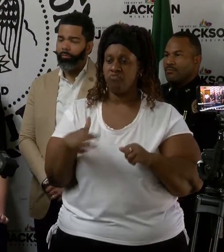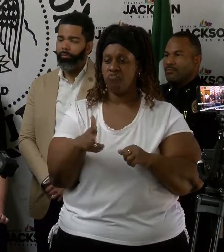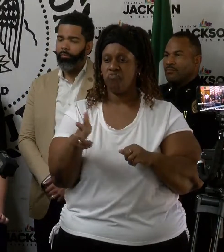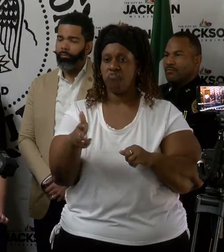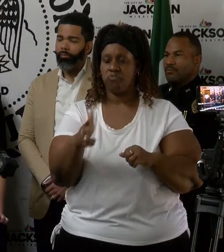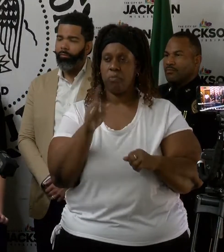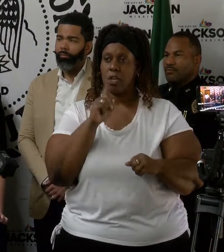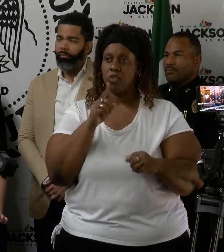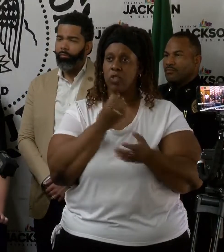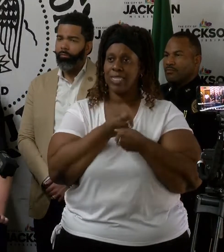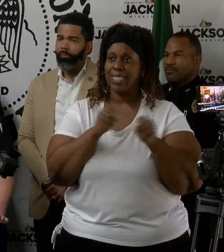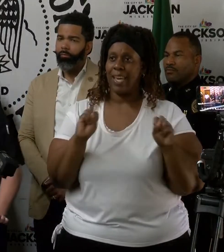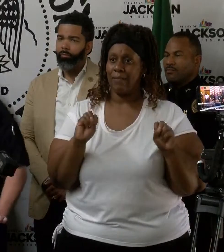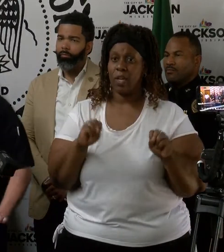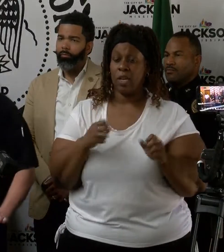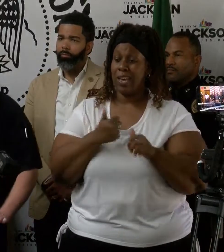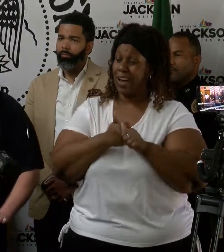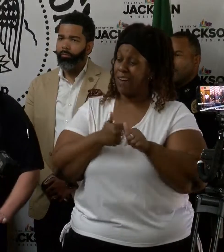Avoid the floodwaters.